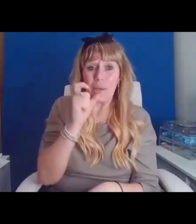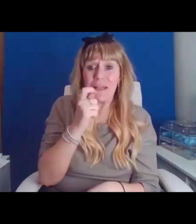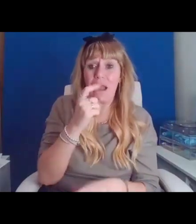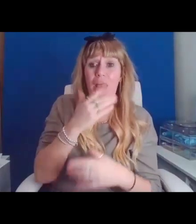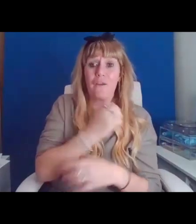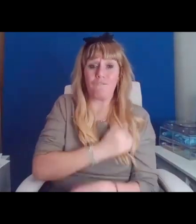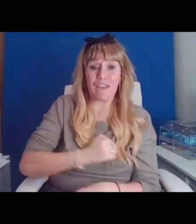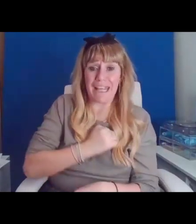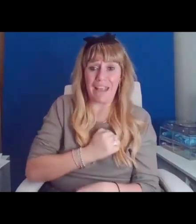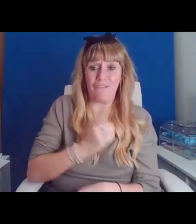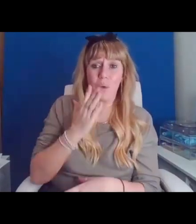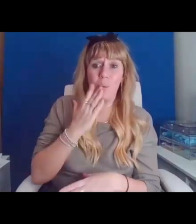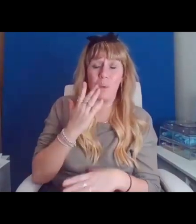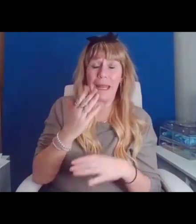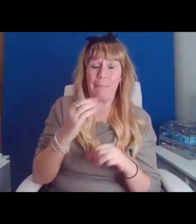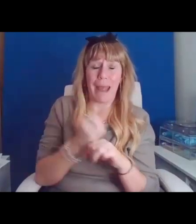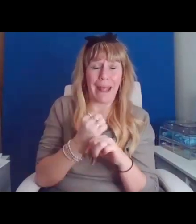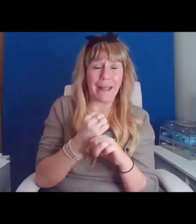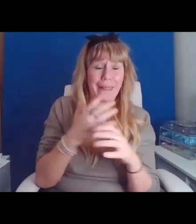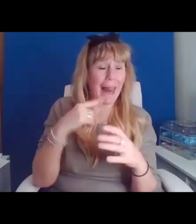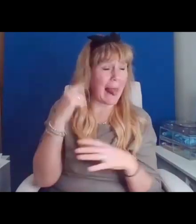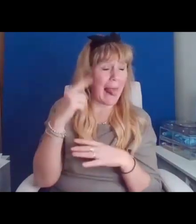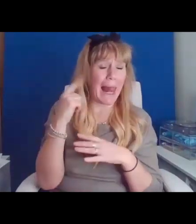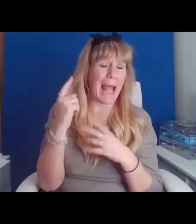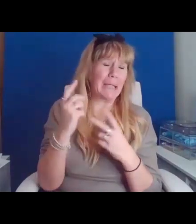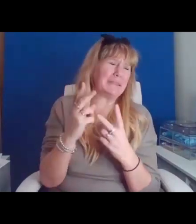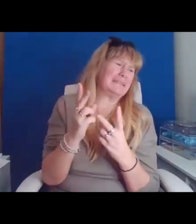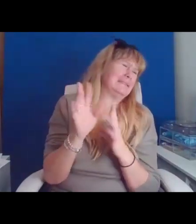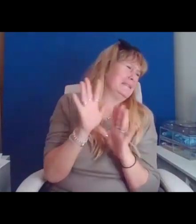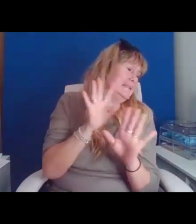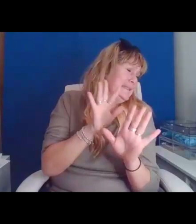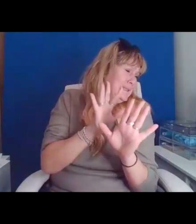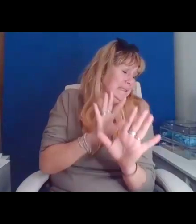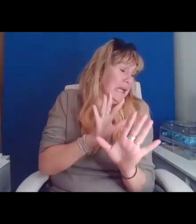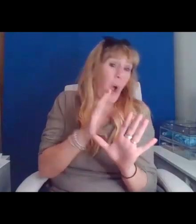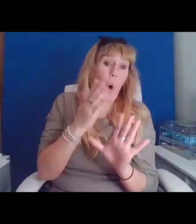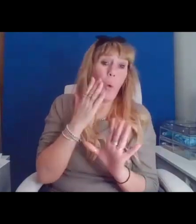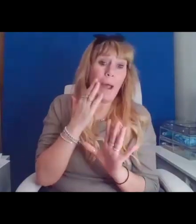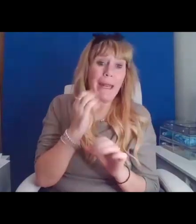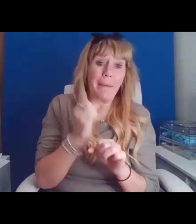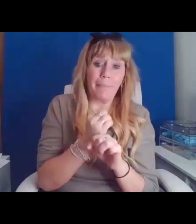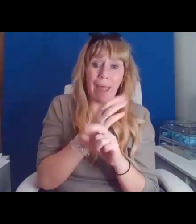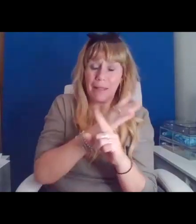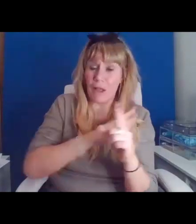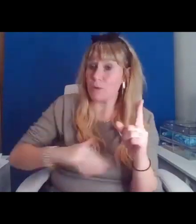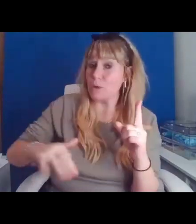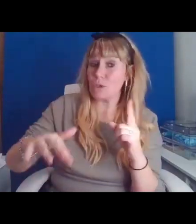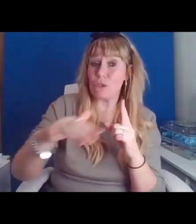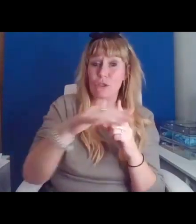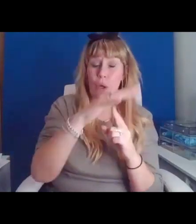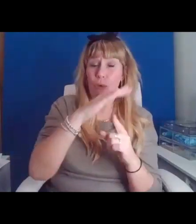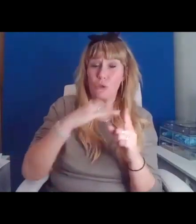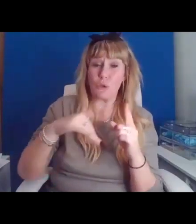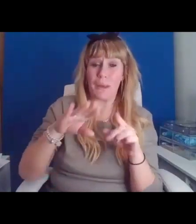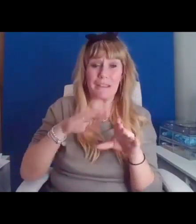tolerable, when it made stiff social interactions melt into mindless drunken chatter.